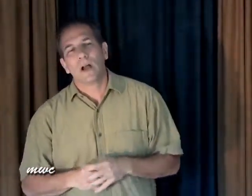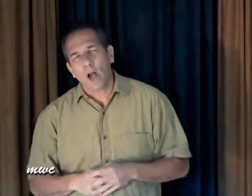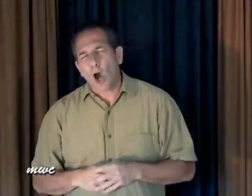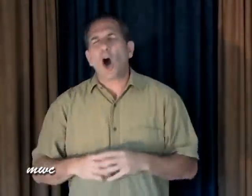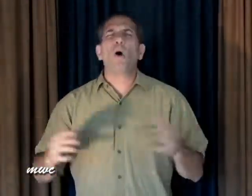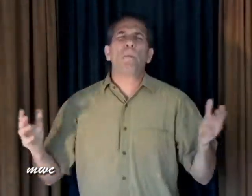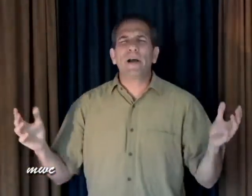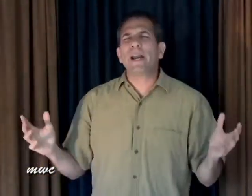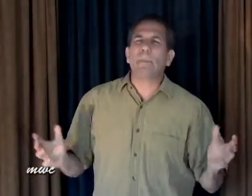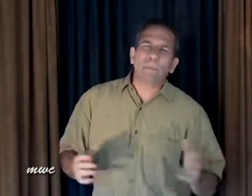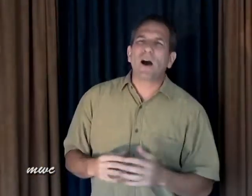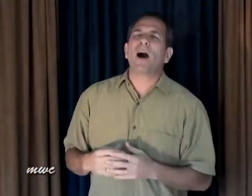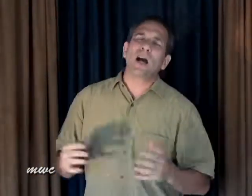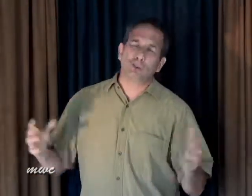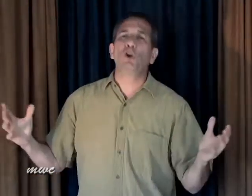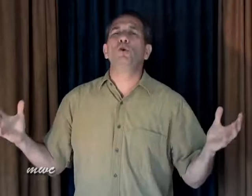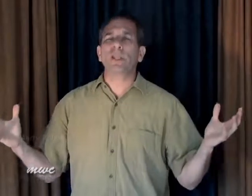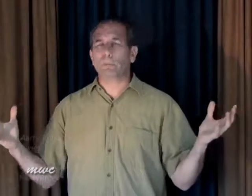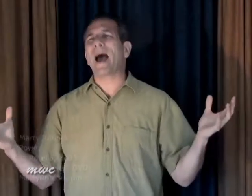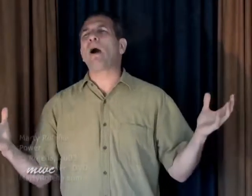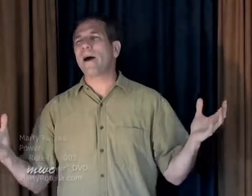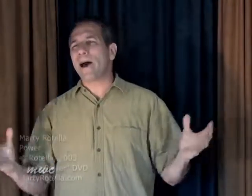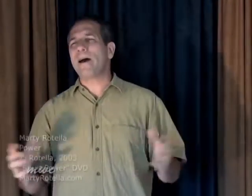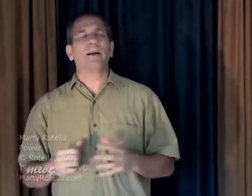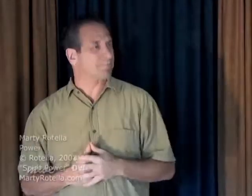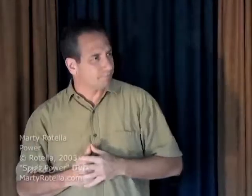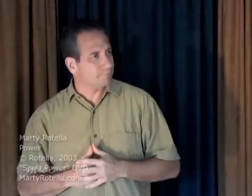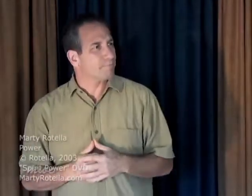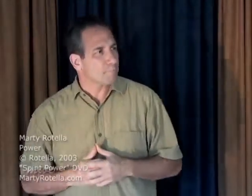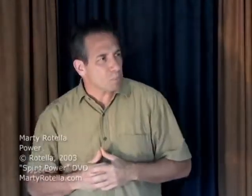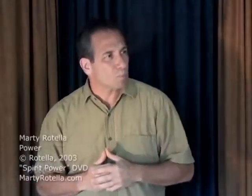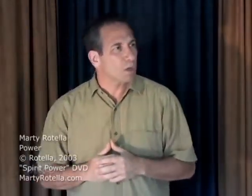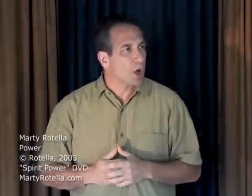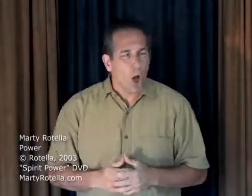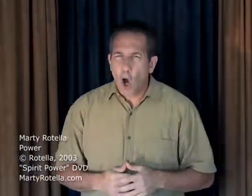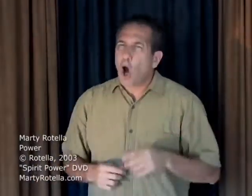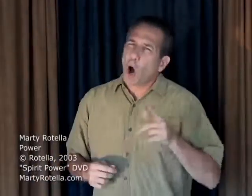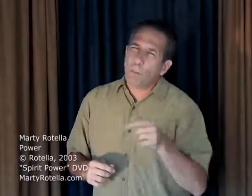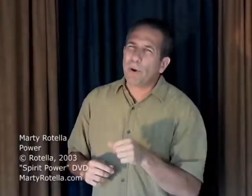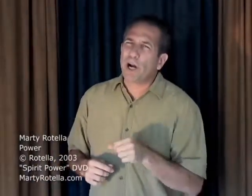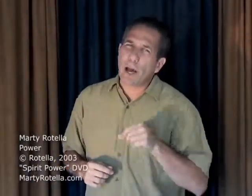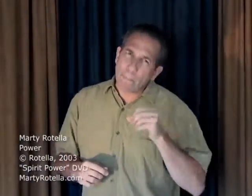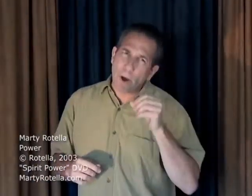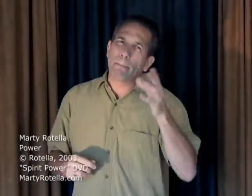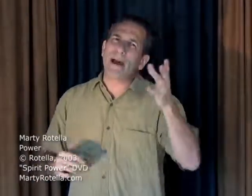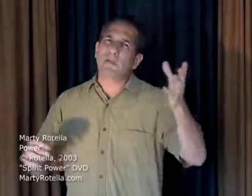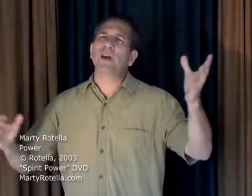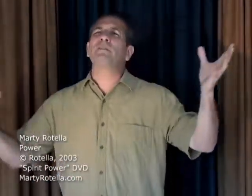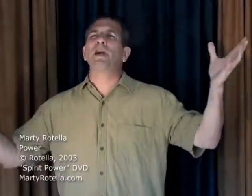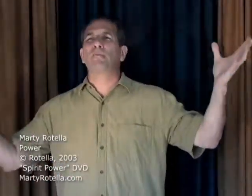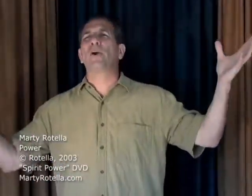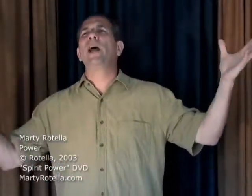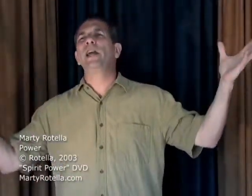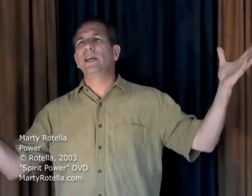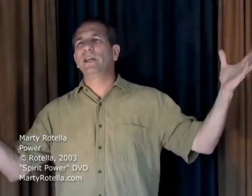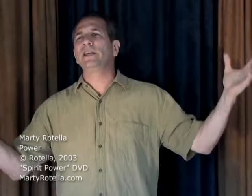Open up Open heart Open His power Open up your heart And give praise